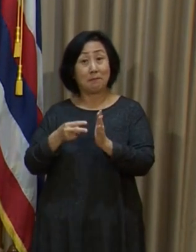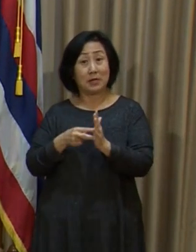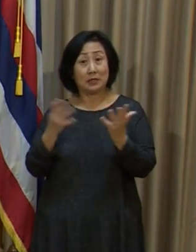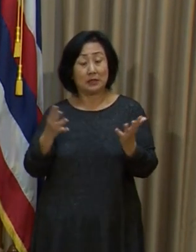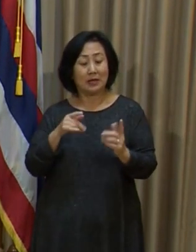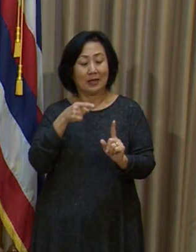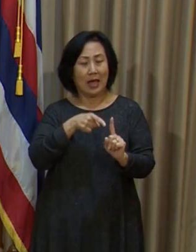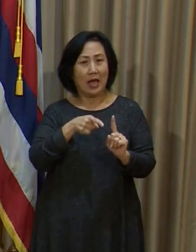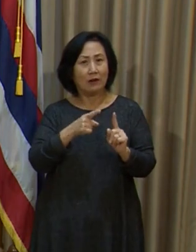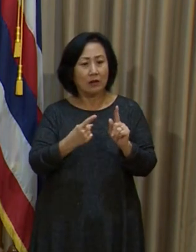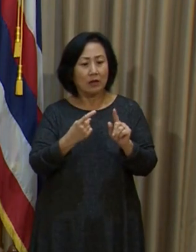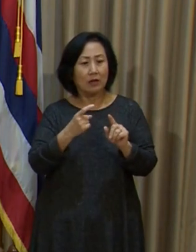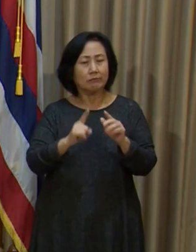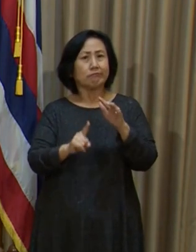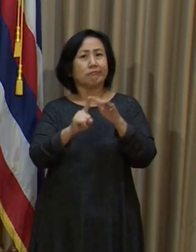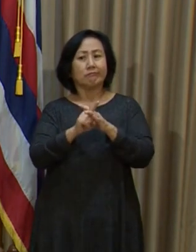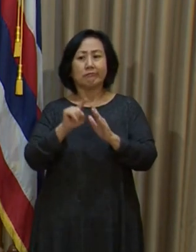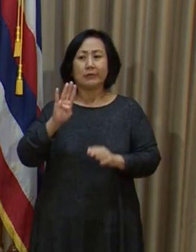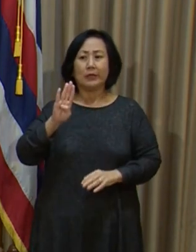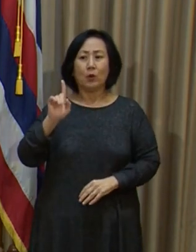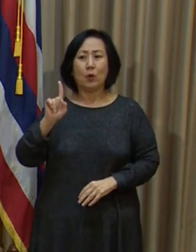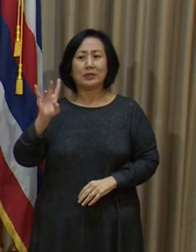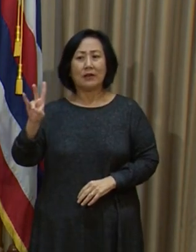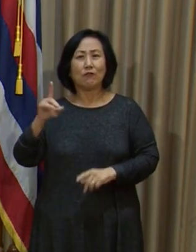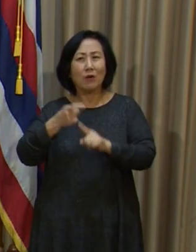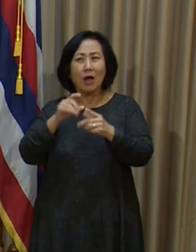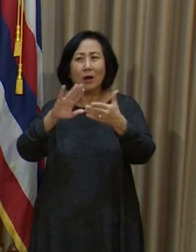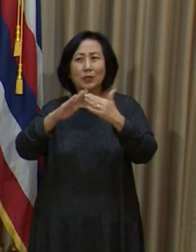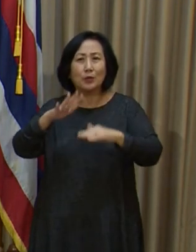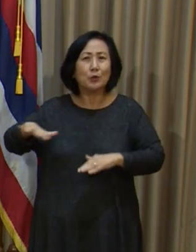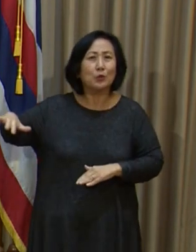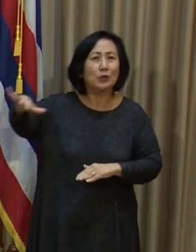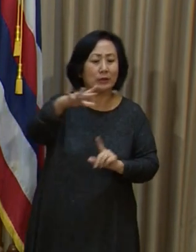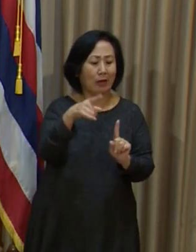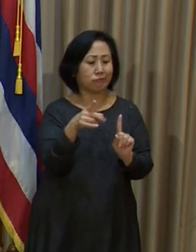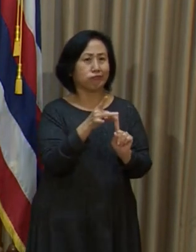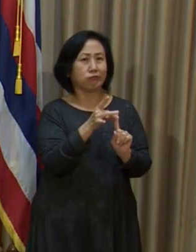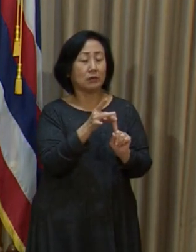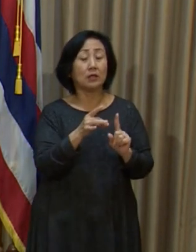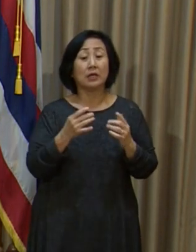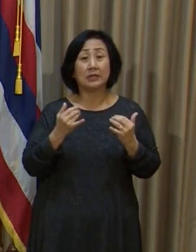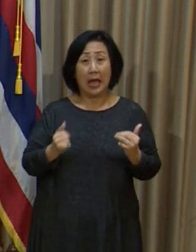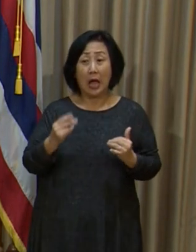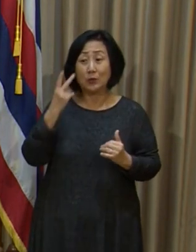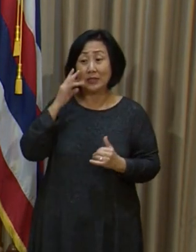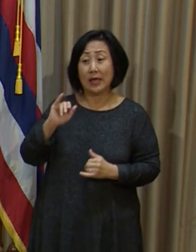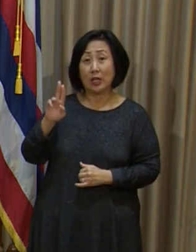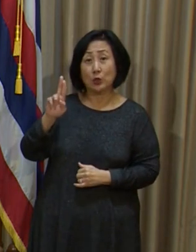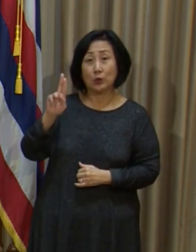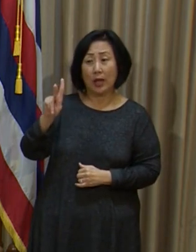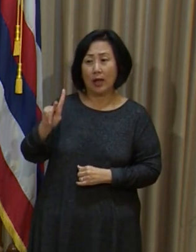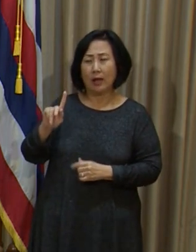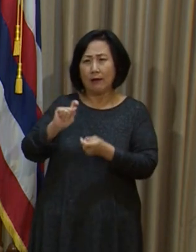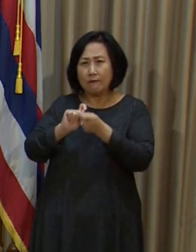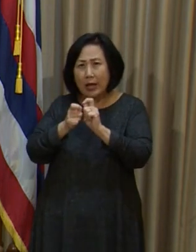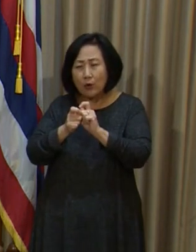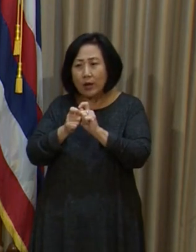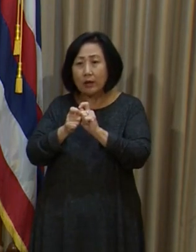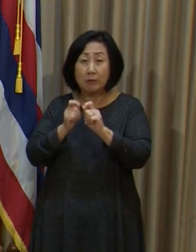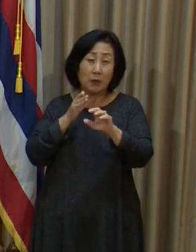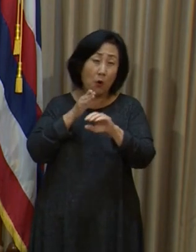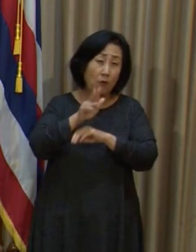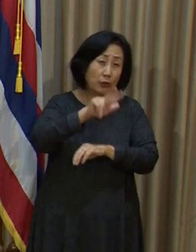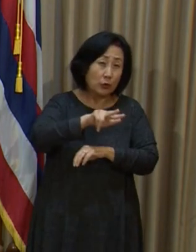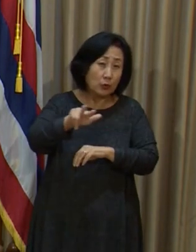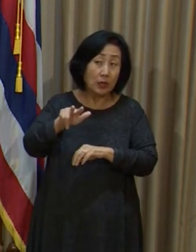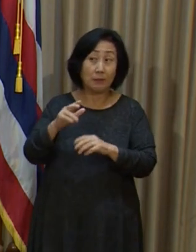you know, that came from somewhere in the community. I think as many, we're now seeing this variant, and I believe over 33, it may be